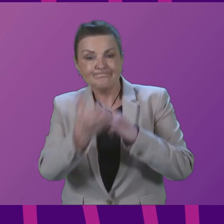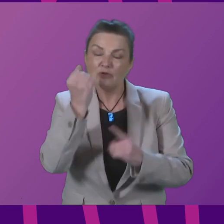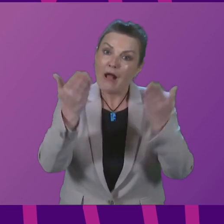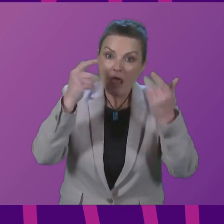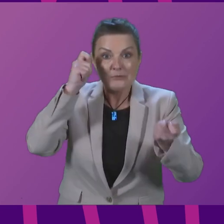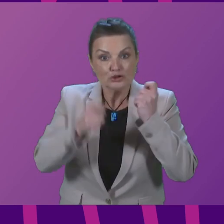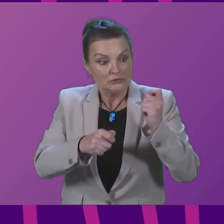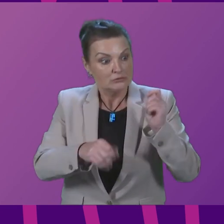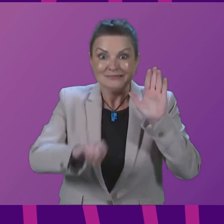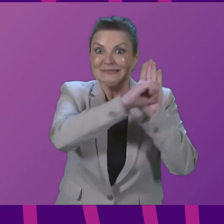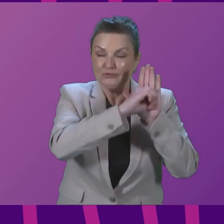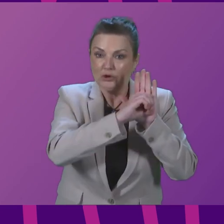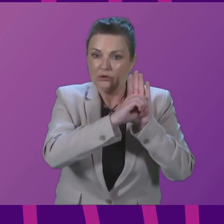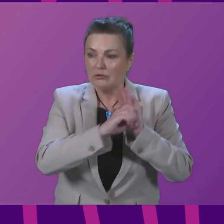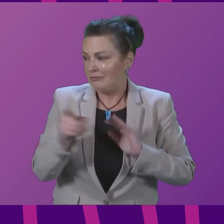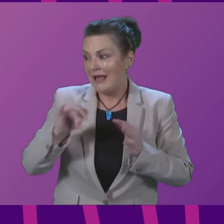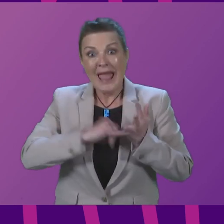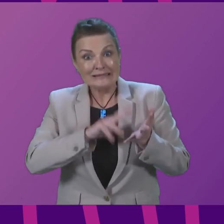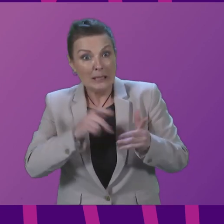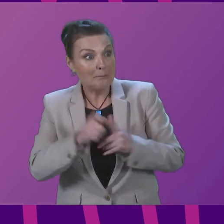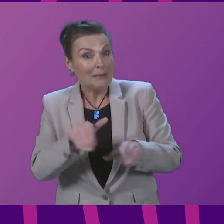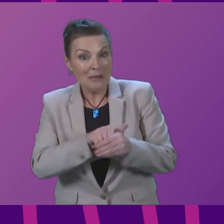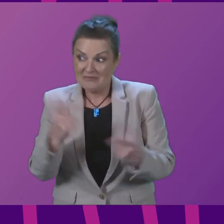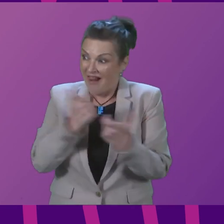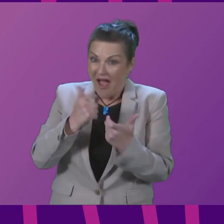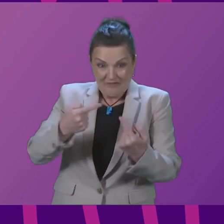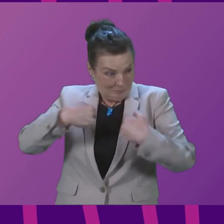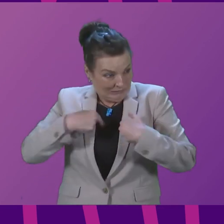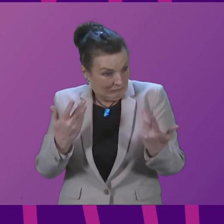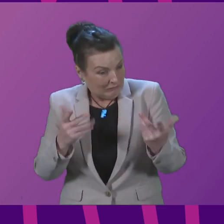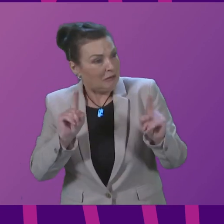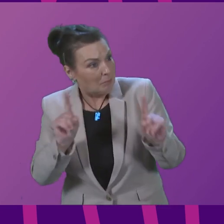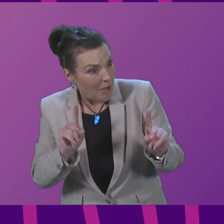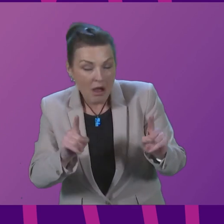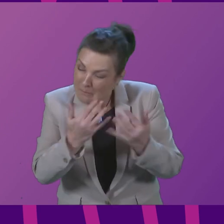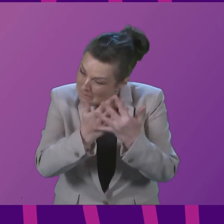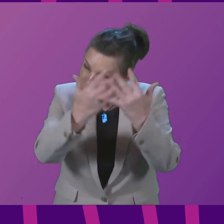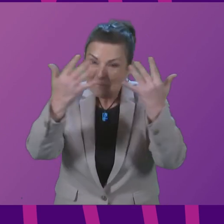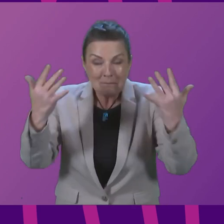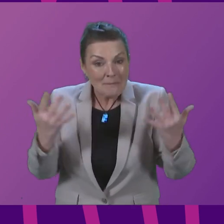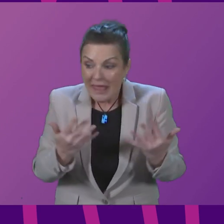well, SNP members laugh about this. But in many industries, and across rural